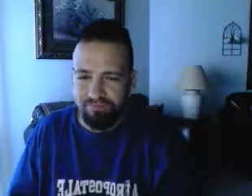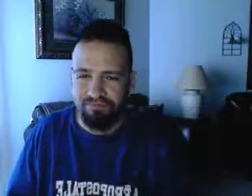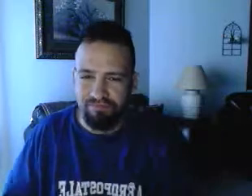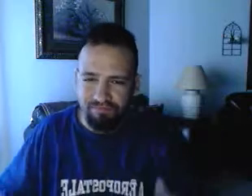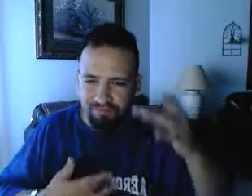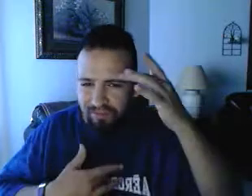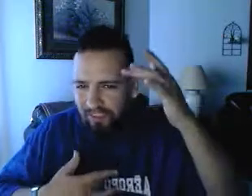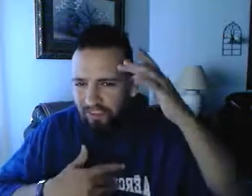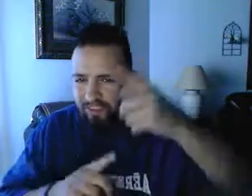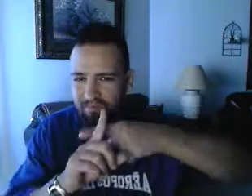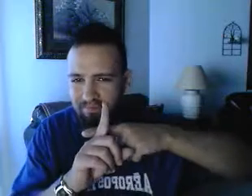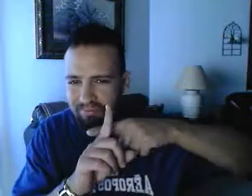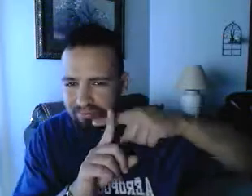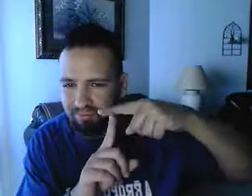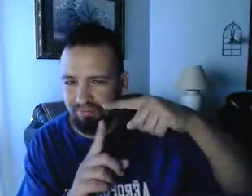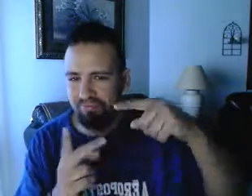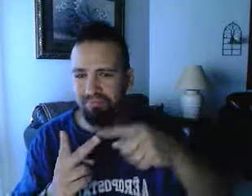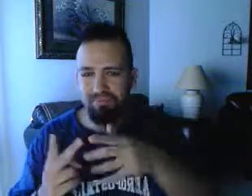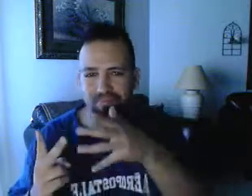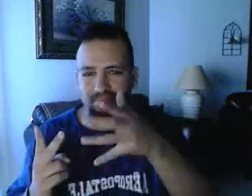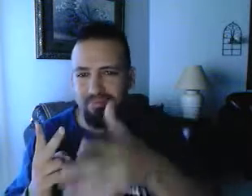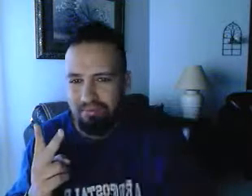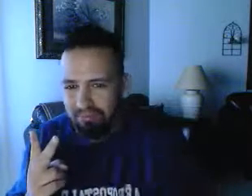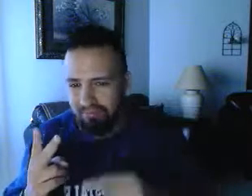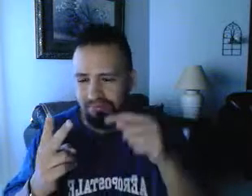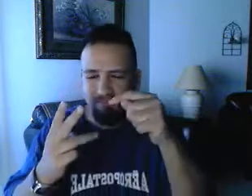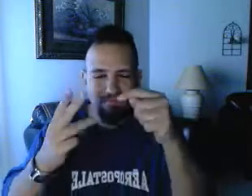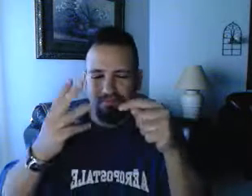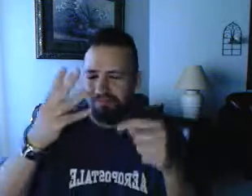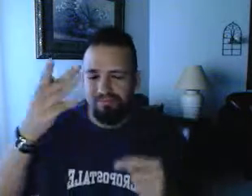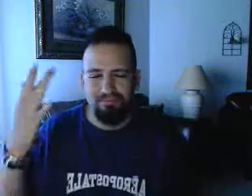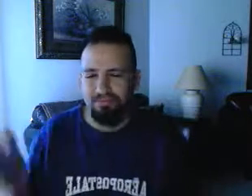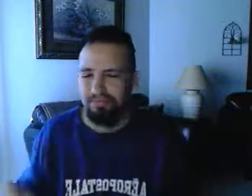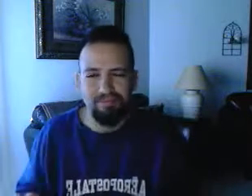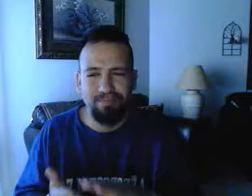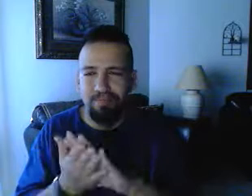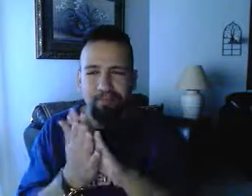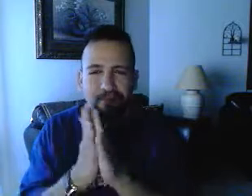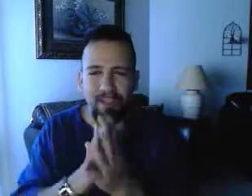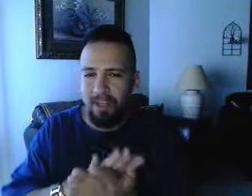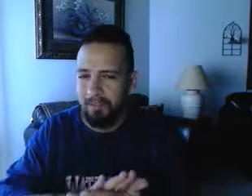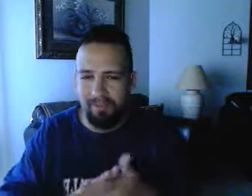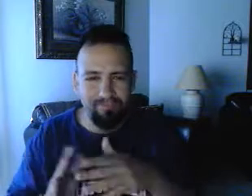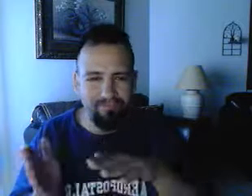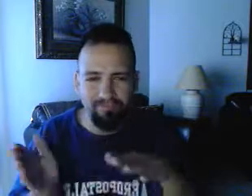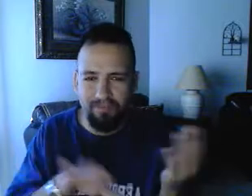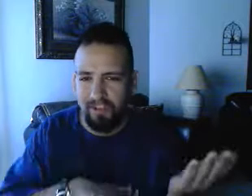Still a big man. I am a